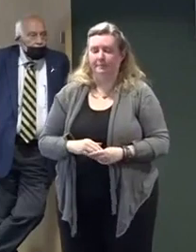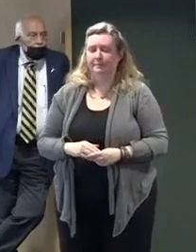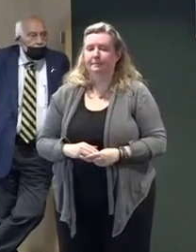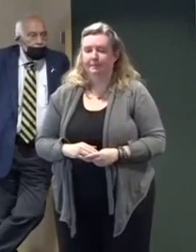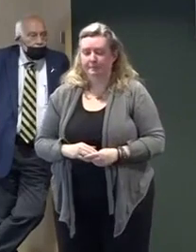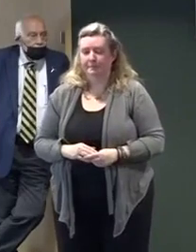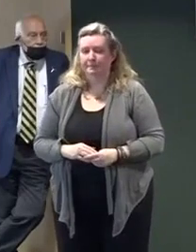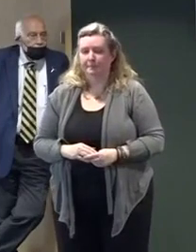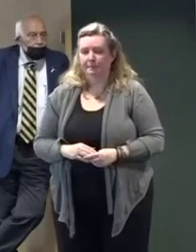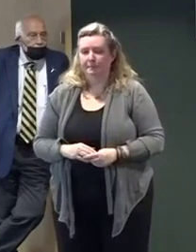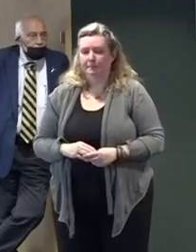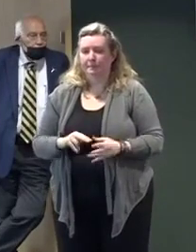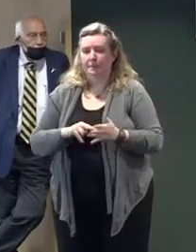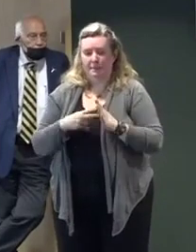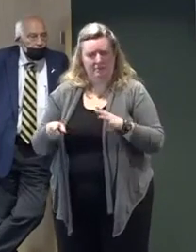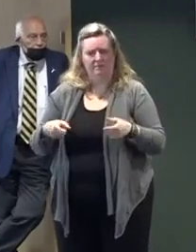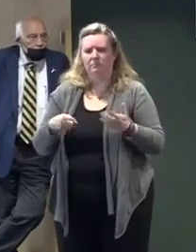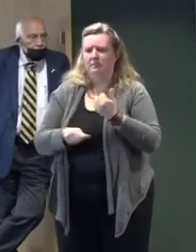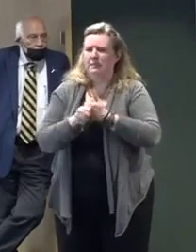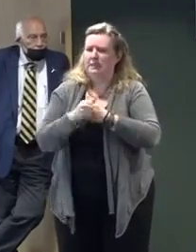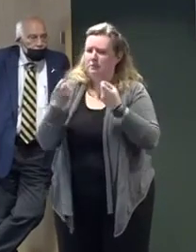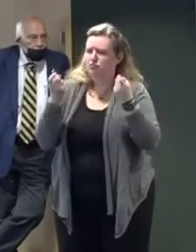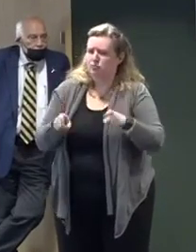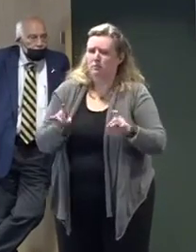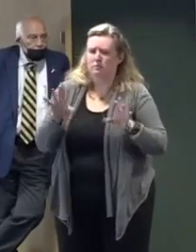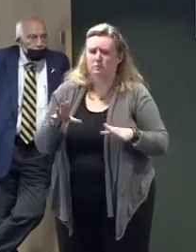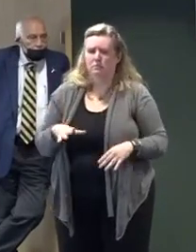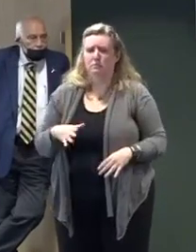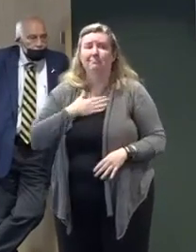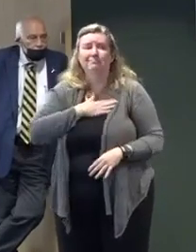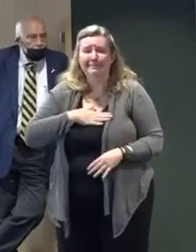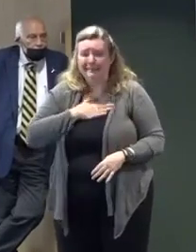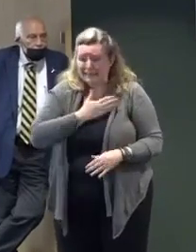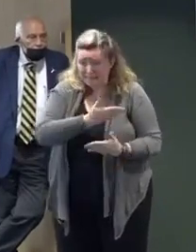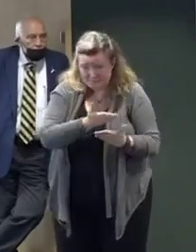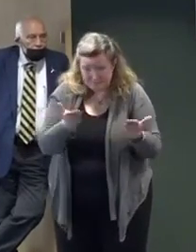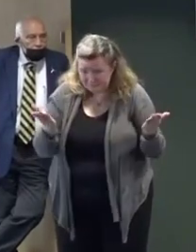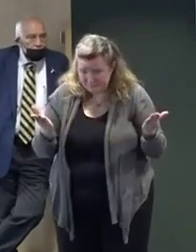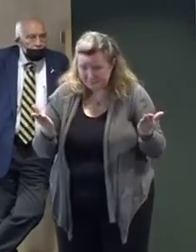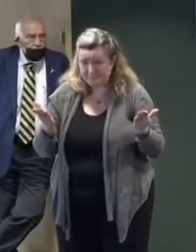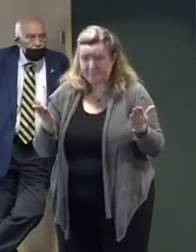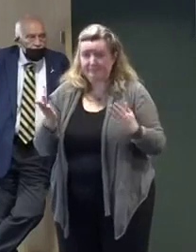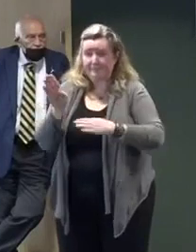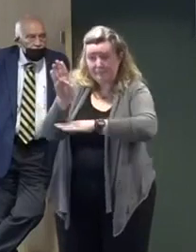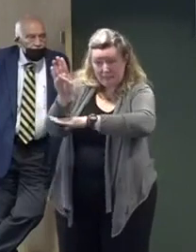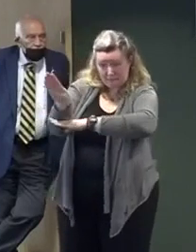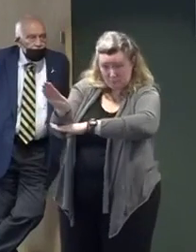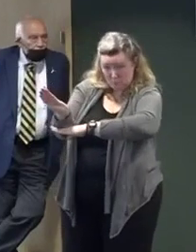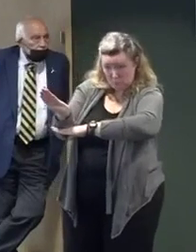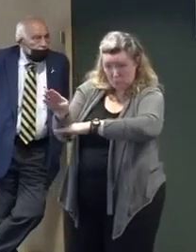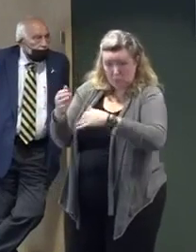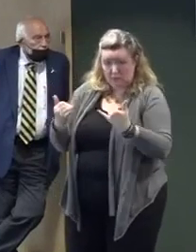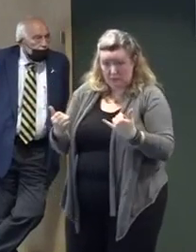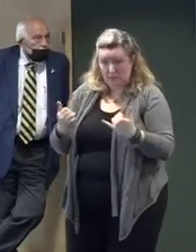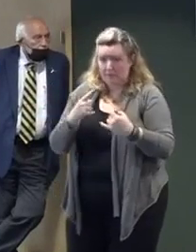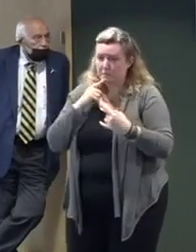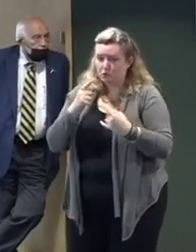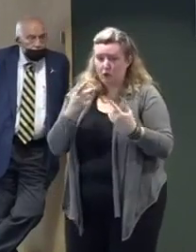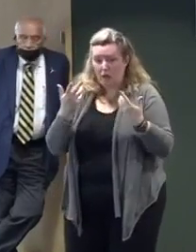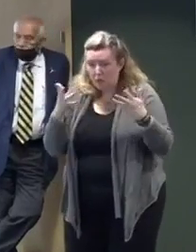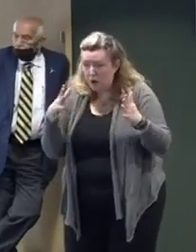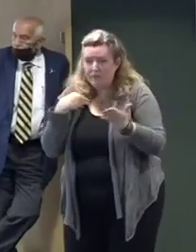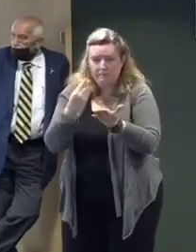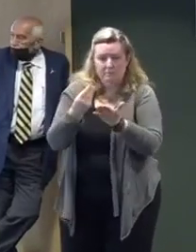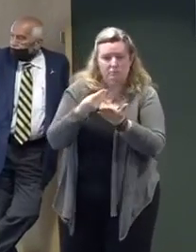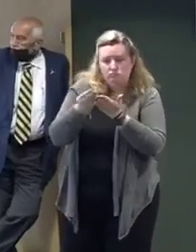this is formidable. So please do everything you can. I'd say by late afternoon today to get yourself stocked up, get inside, stay